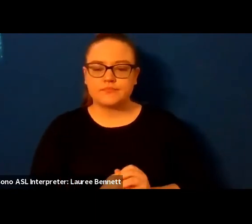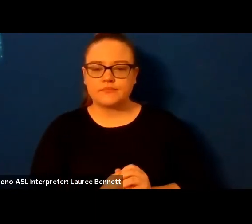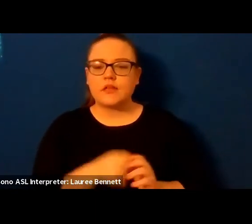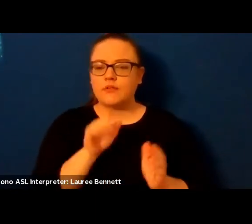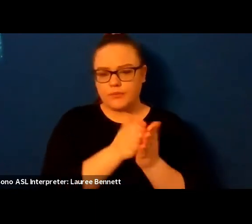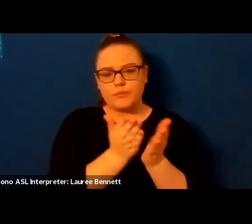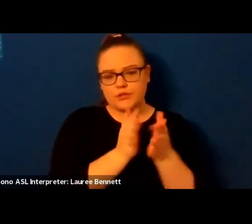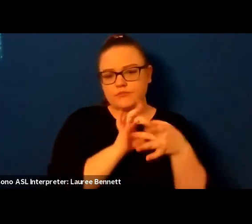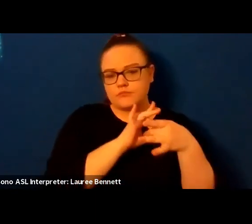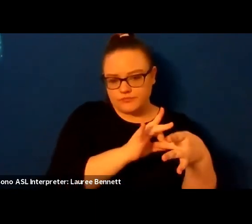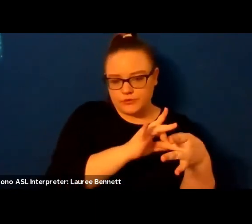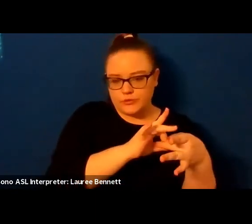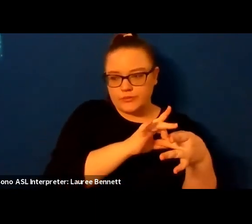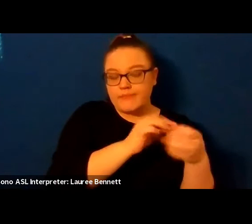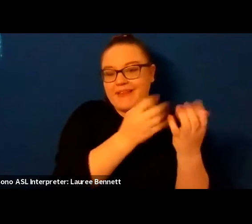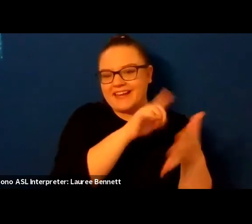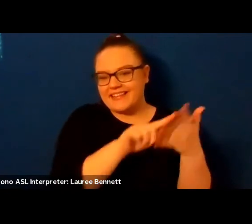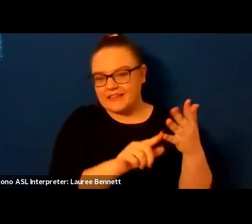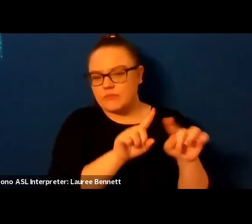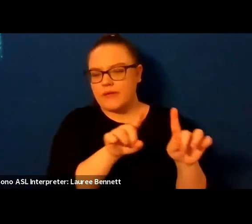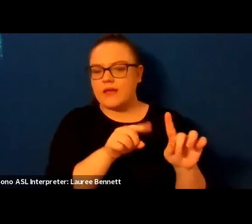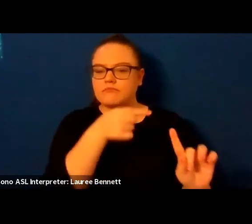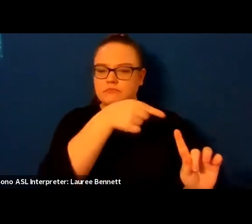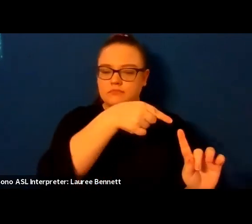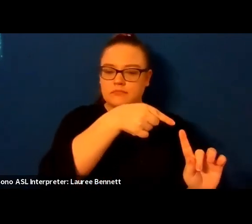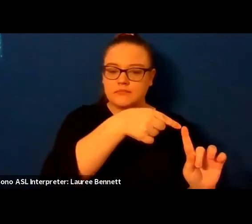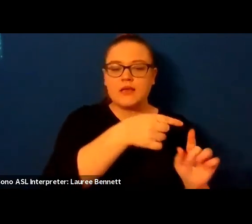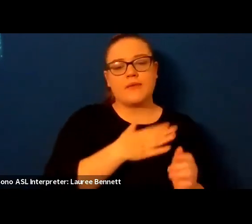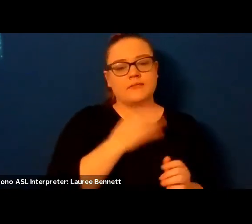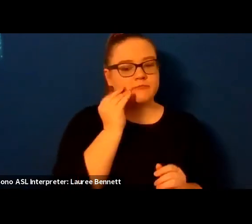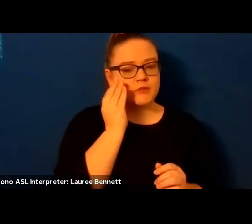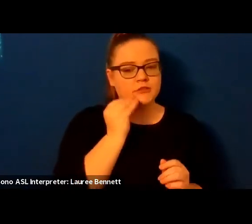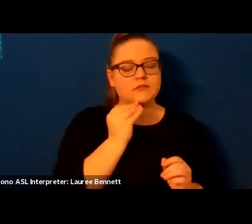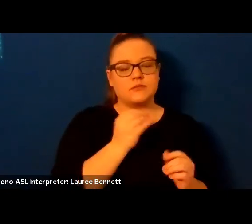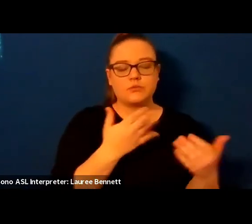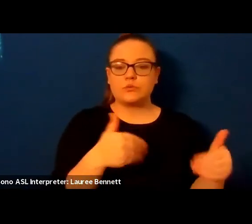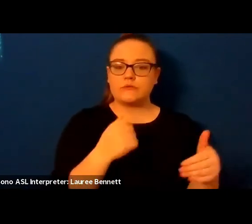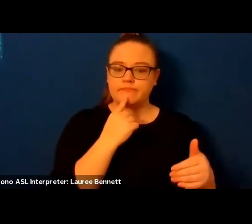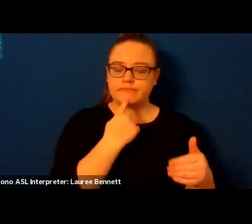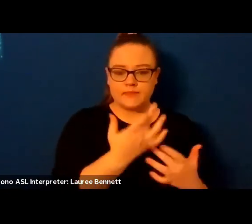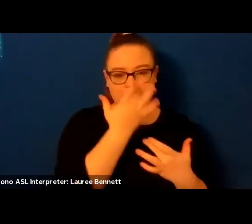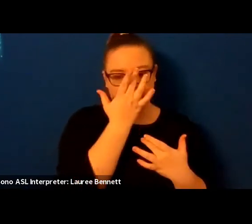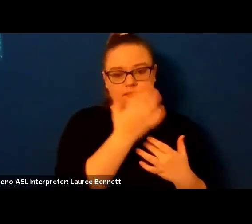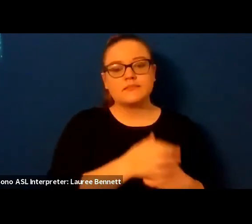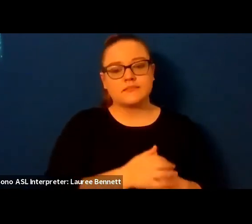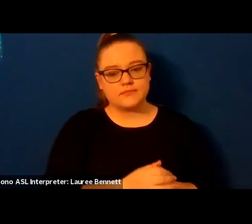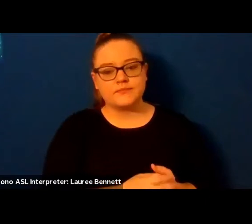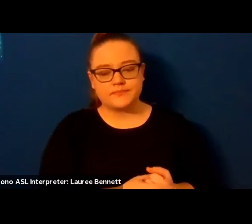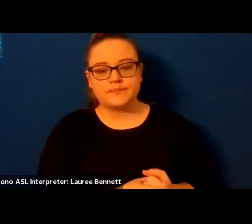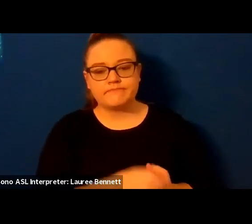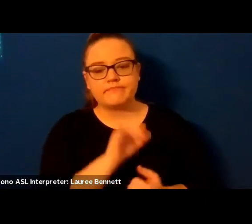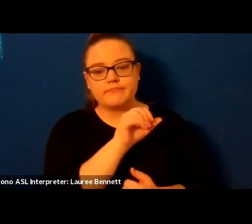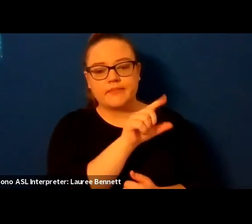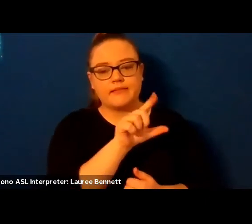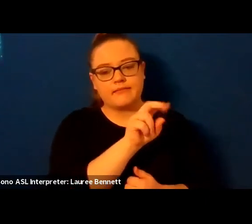other things my experience with serious illness um so i'm going to start with